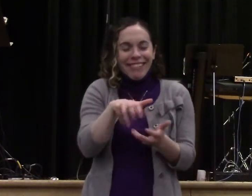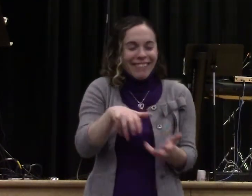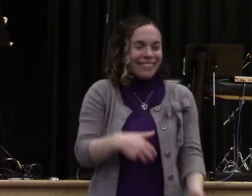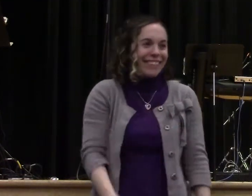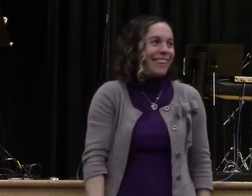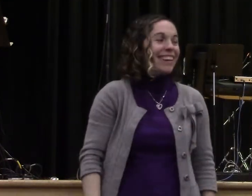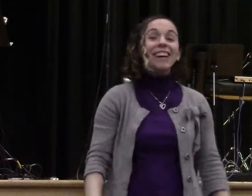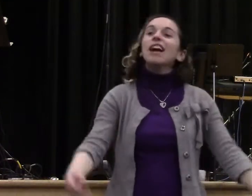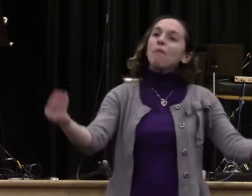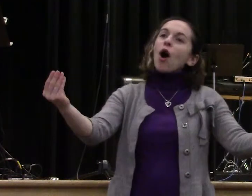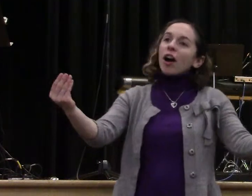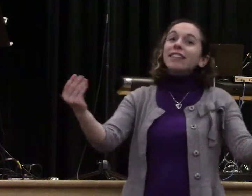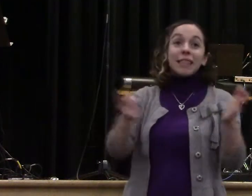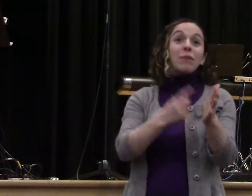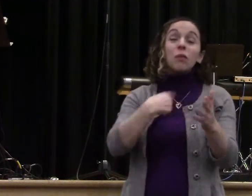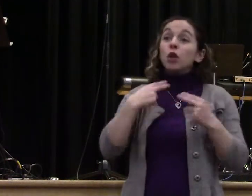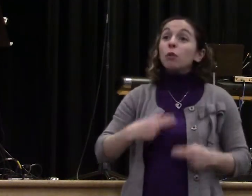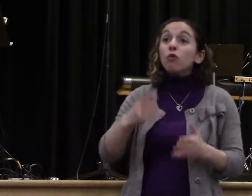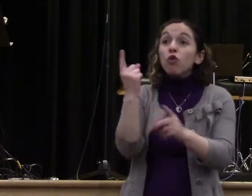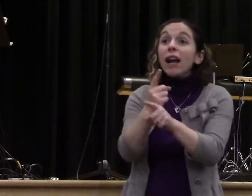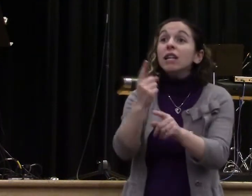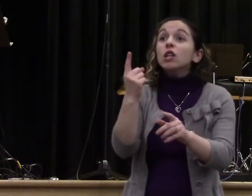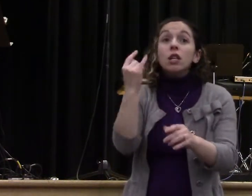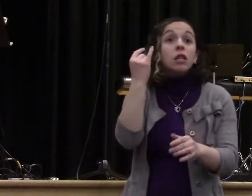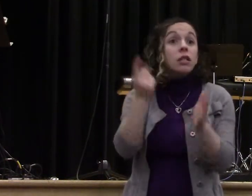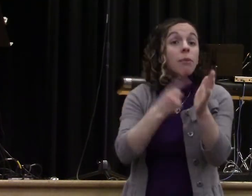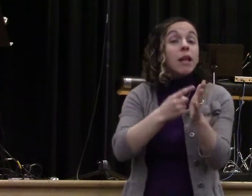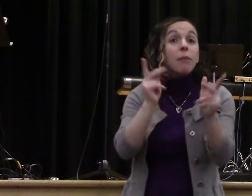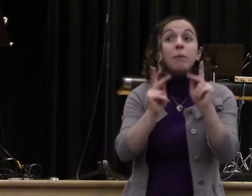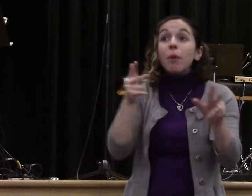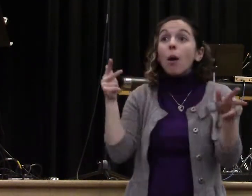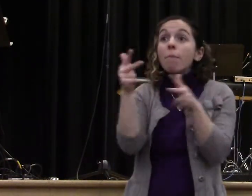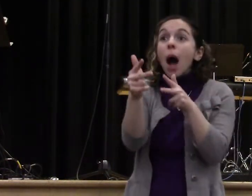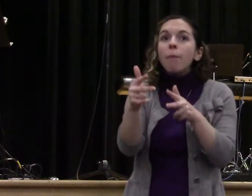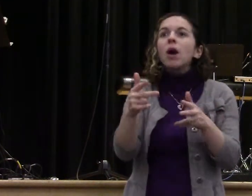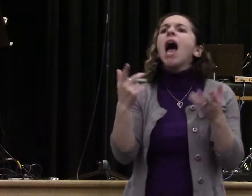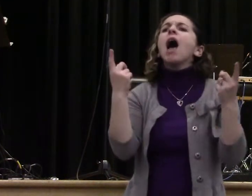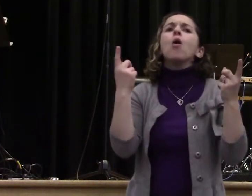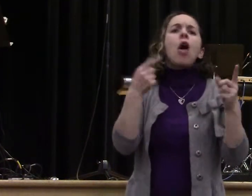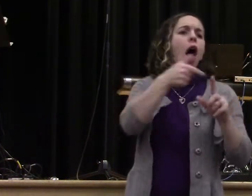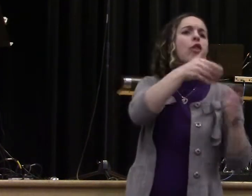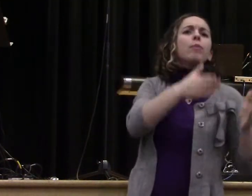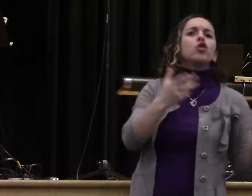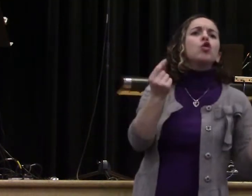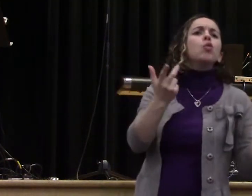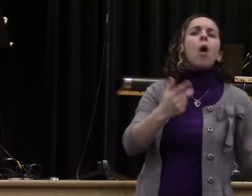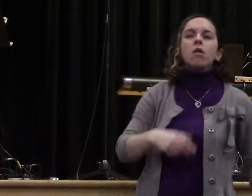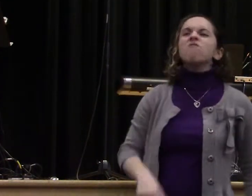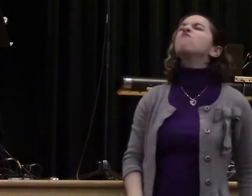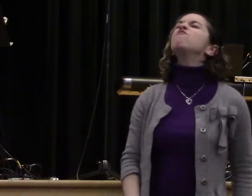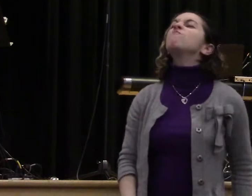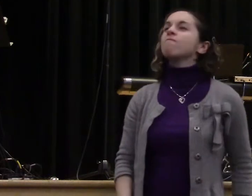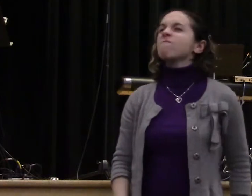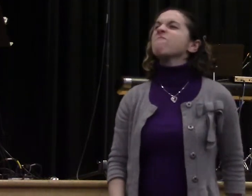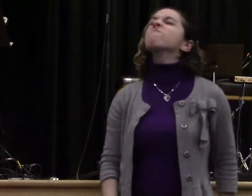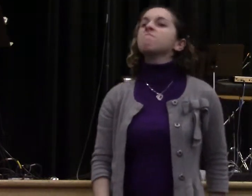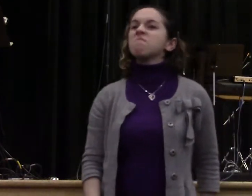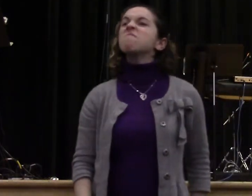Come on. We all got to grow up. Real life happens in church. Mess happens in church. People get mad at church. I can